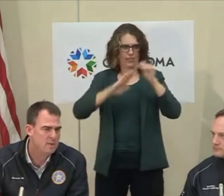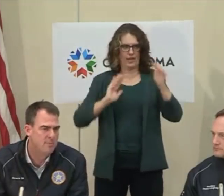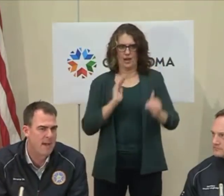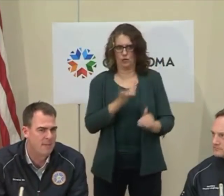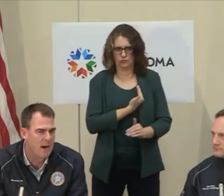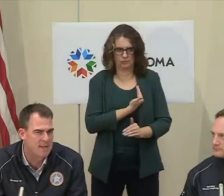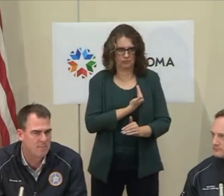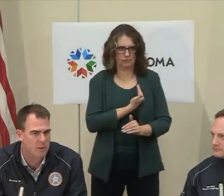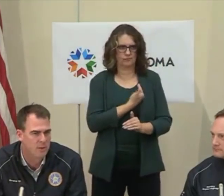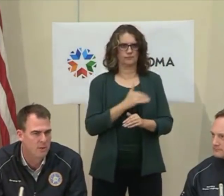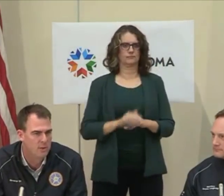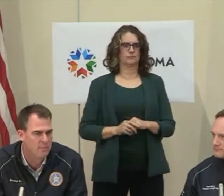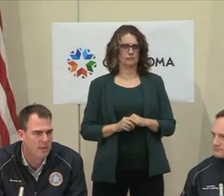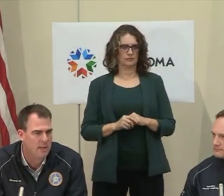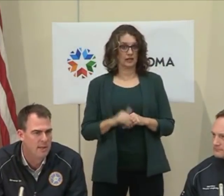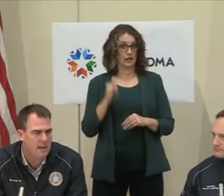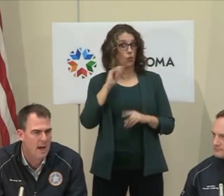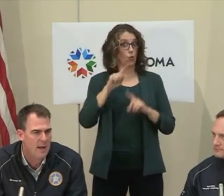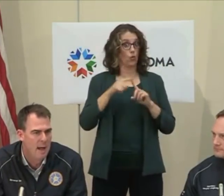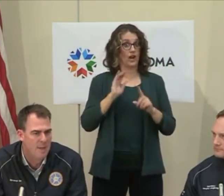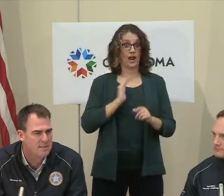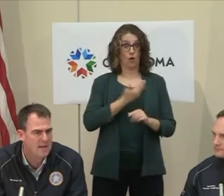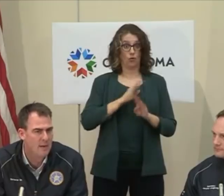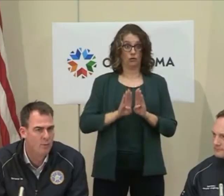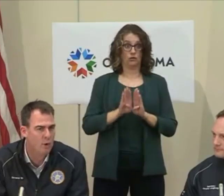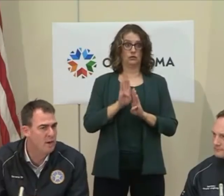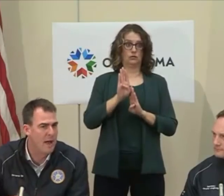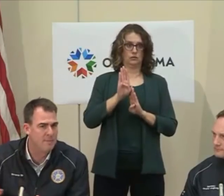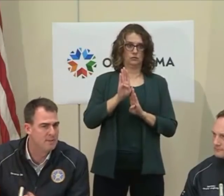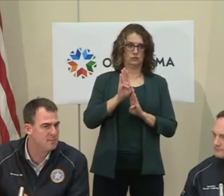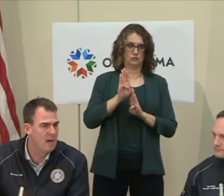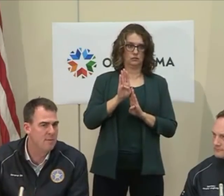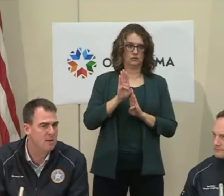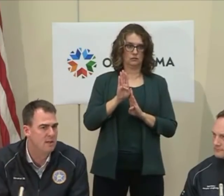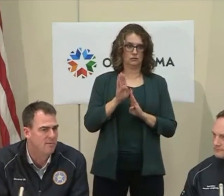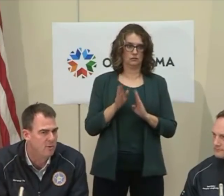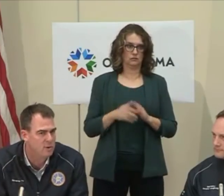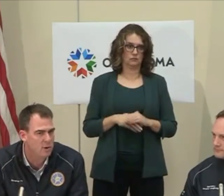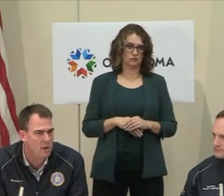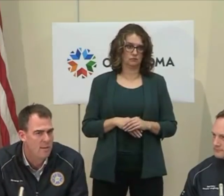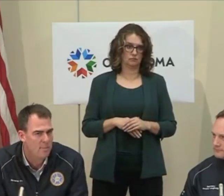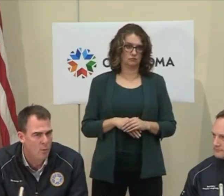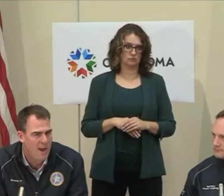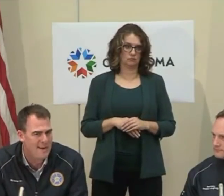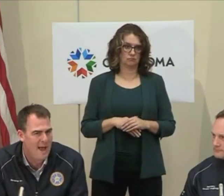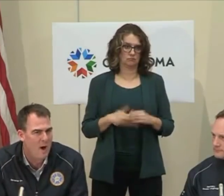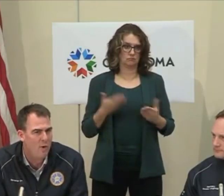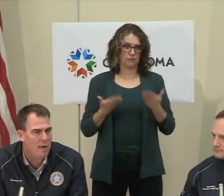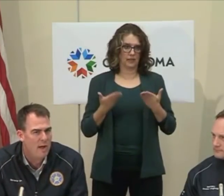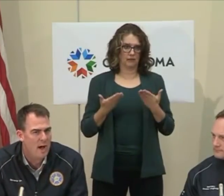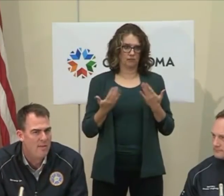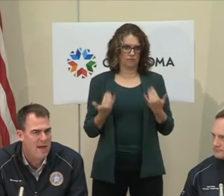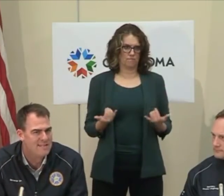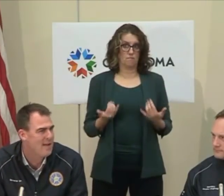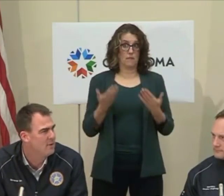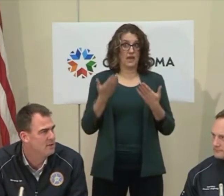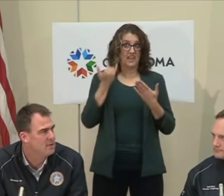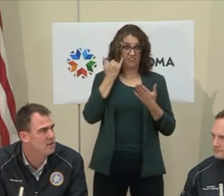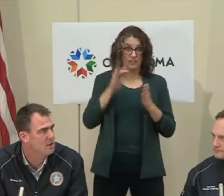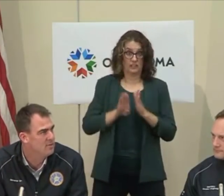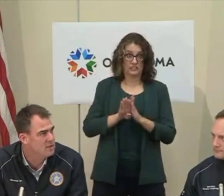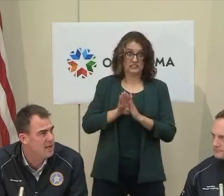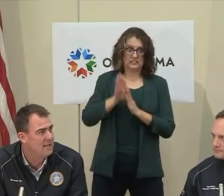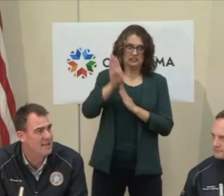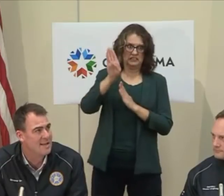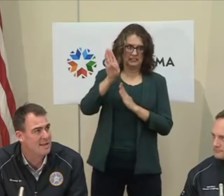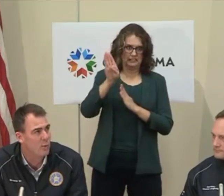our spike possibly could be. I'm not saying it couldn't happen sometime in the future, but right now, that's not the